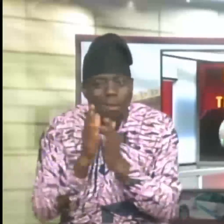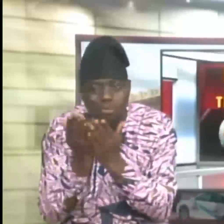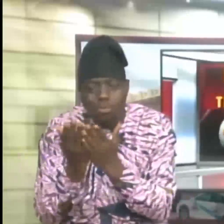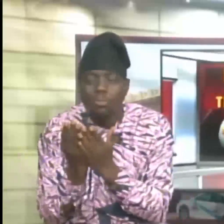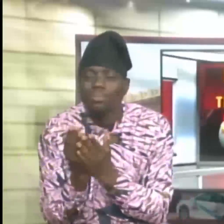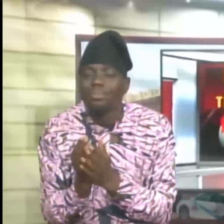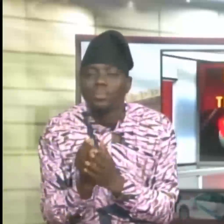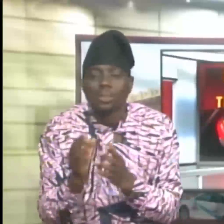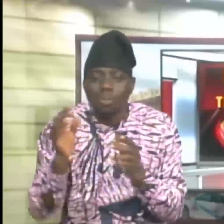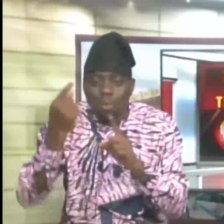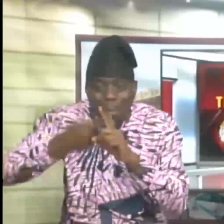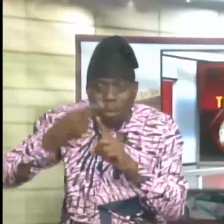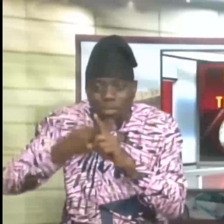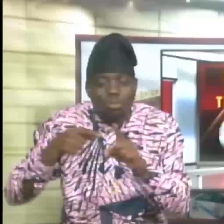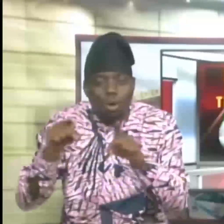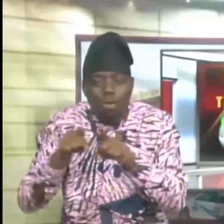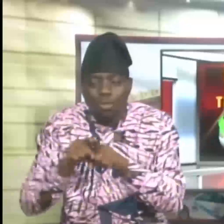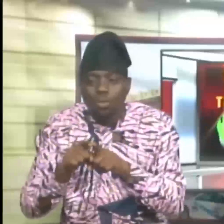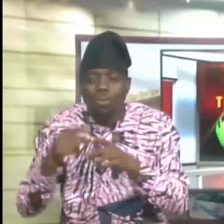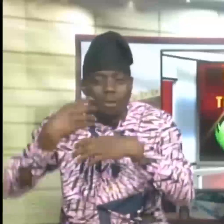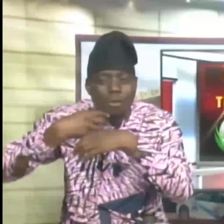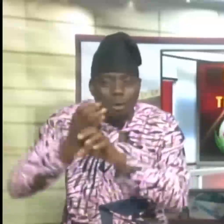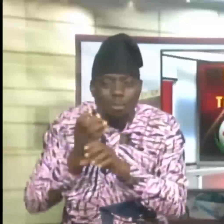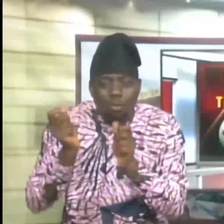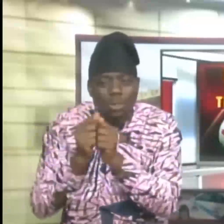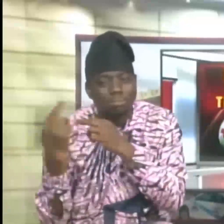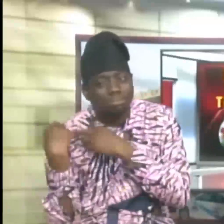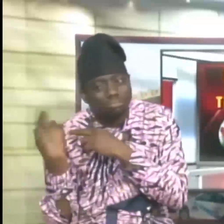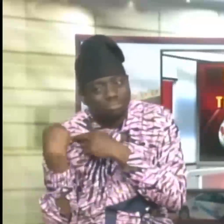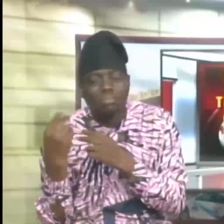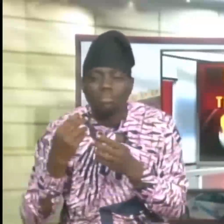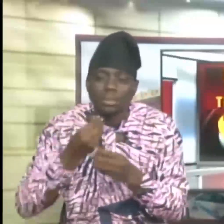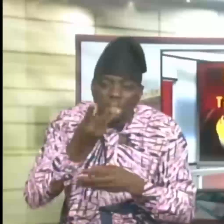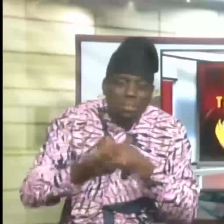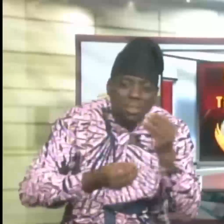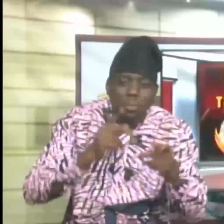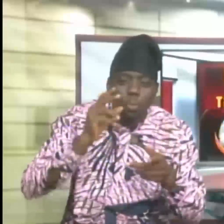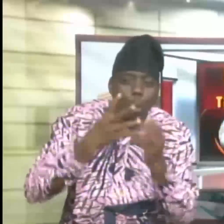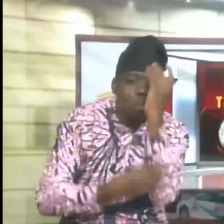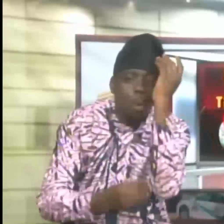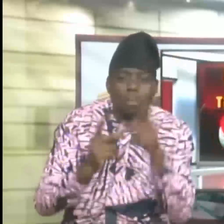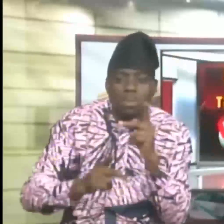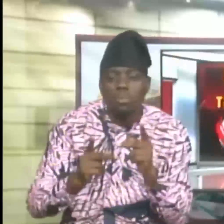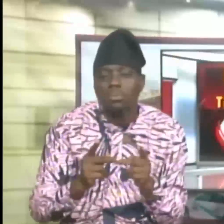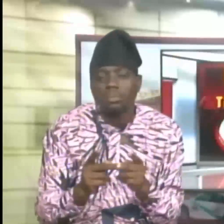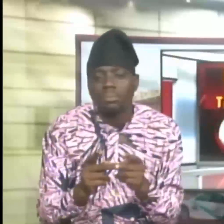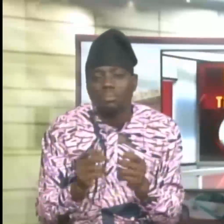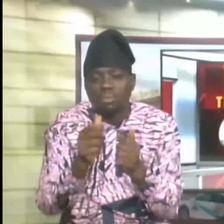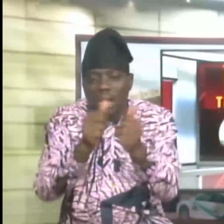The months also come with other obligations like giving to the less privileged and referring from violence,